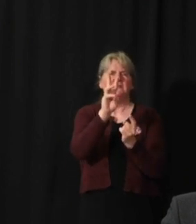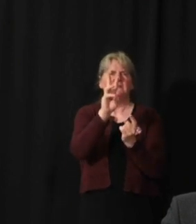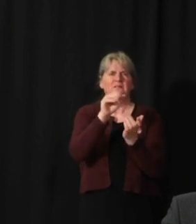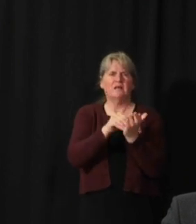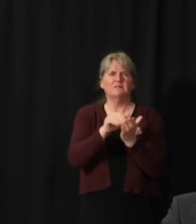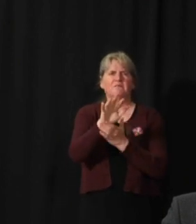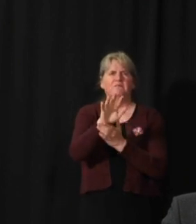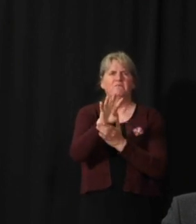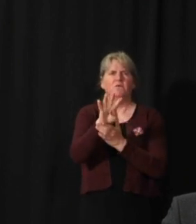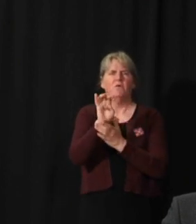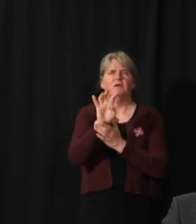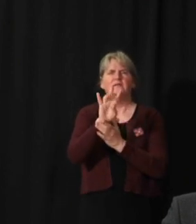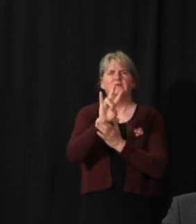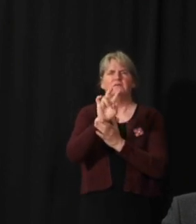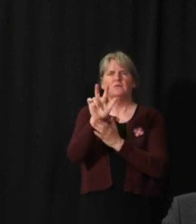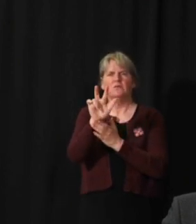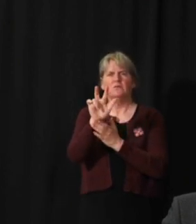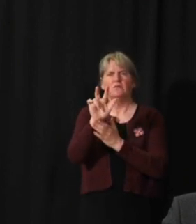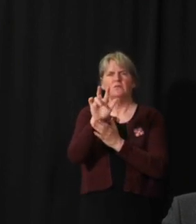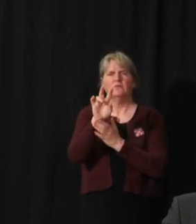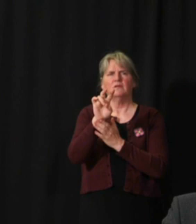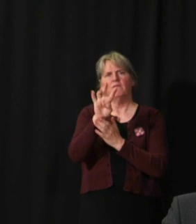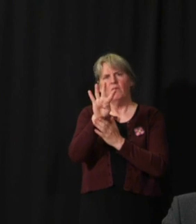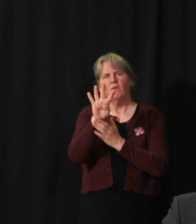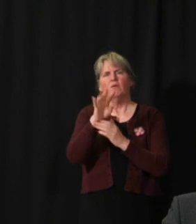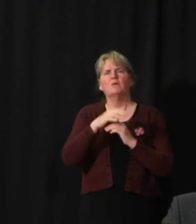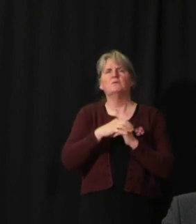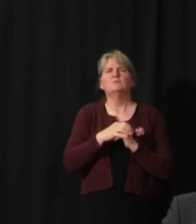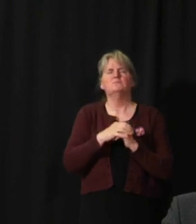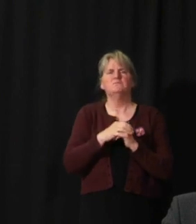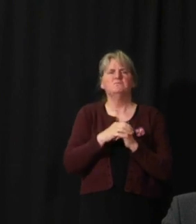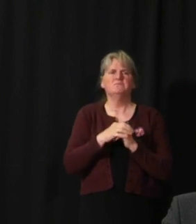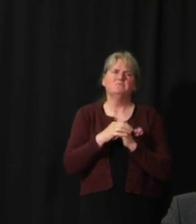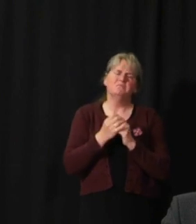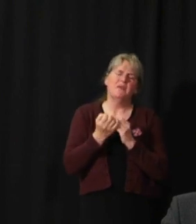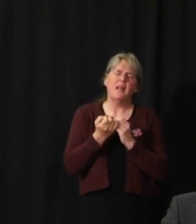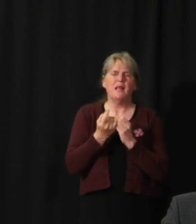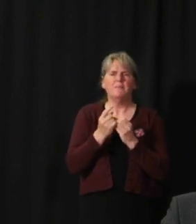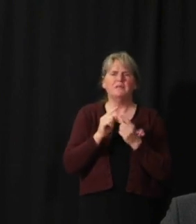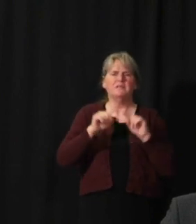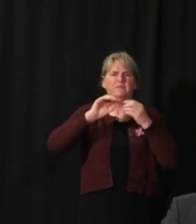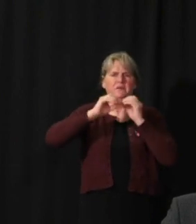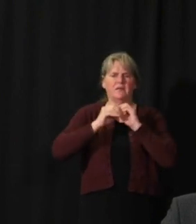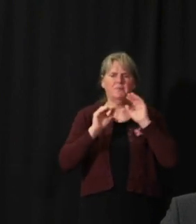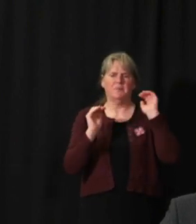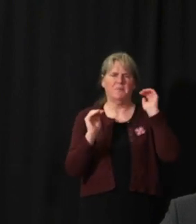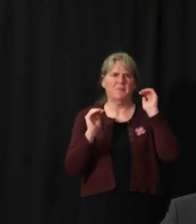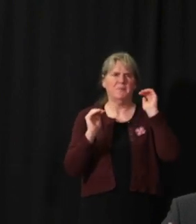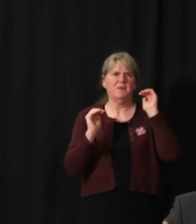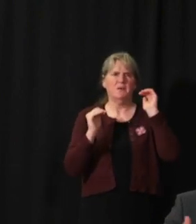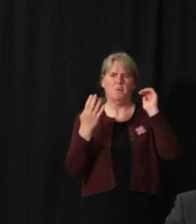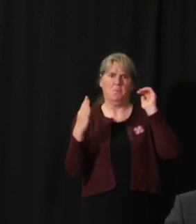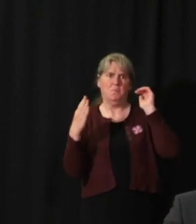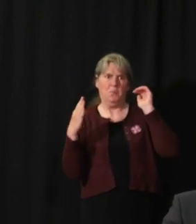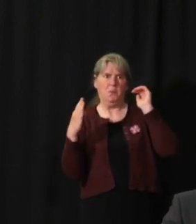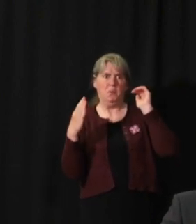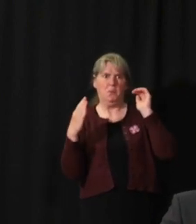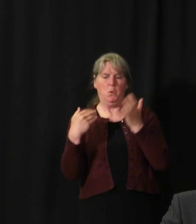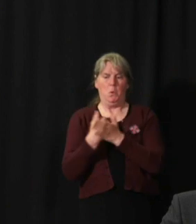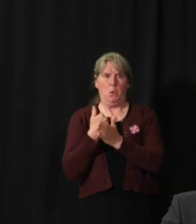about 6,400. Again, small differences in numbers. Because the overall effect is